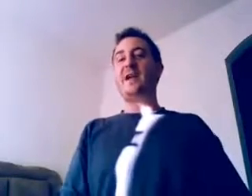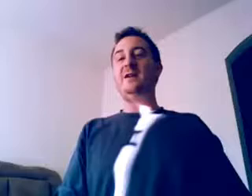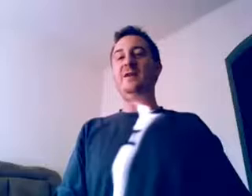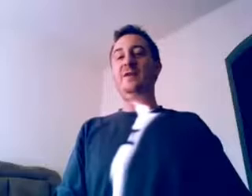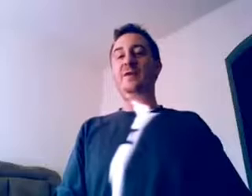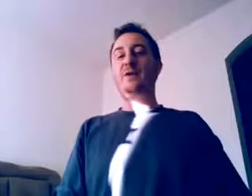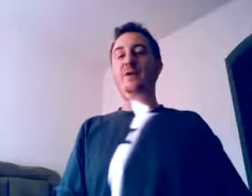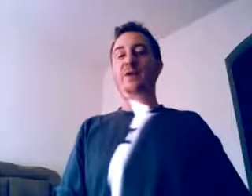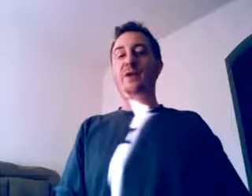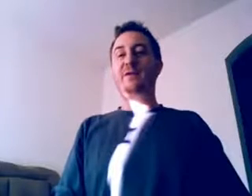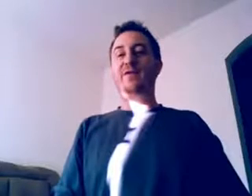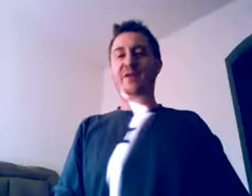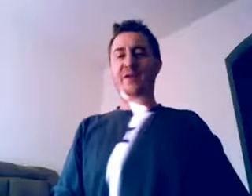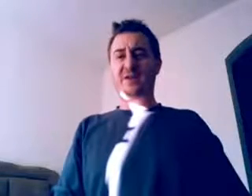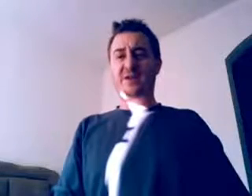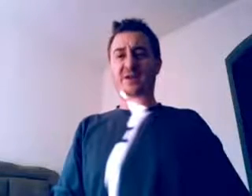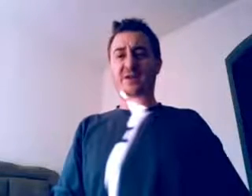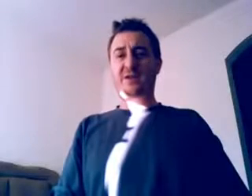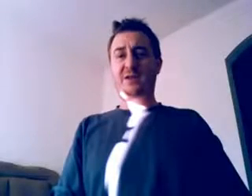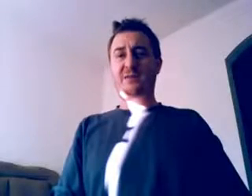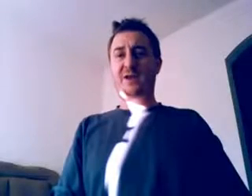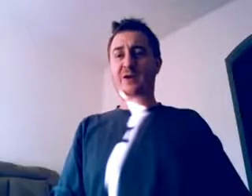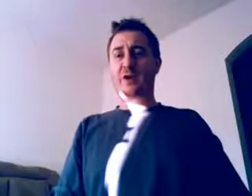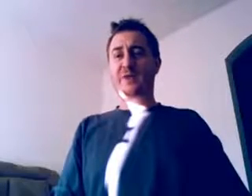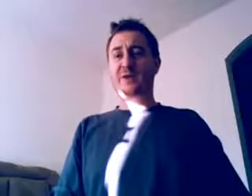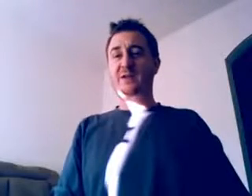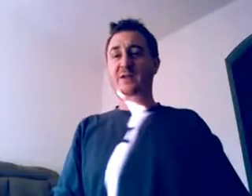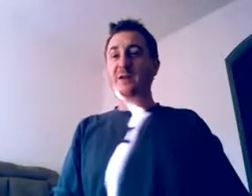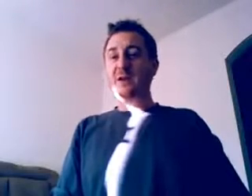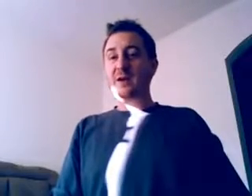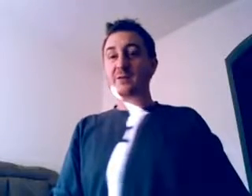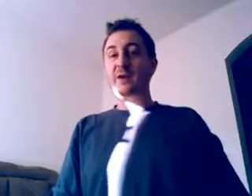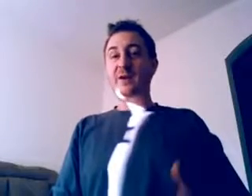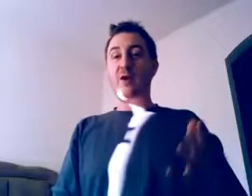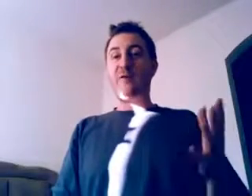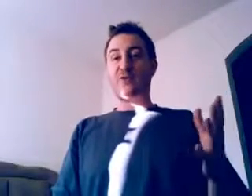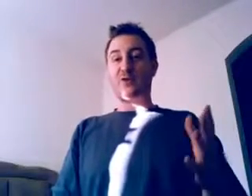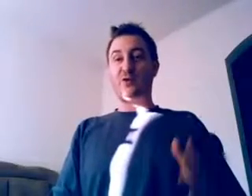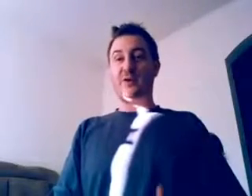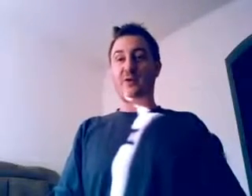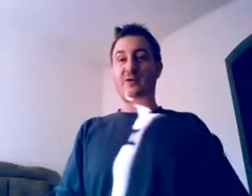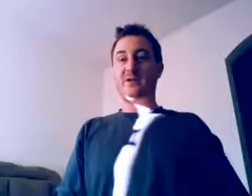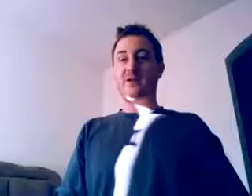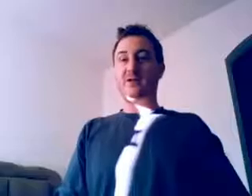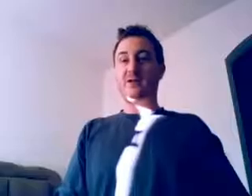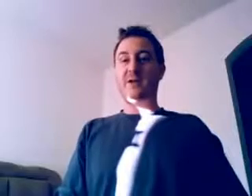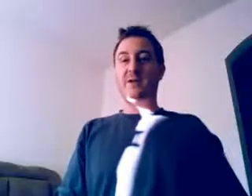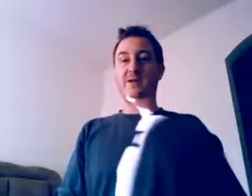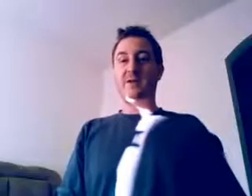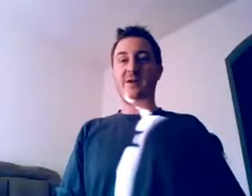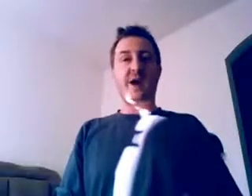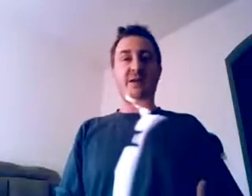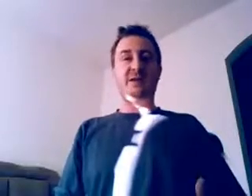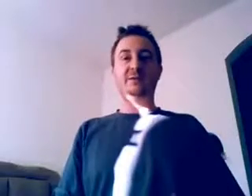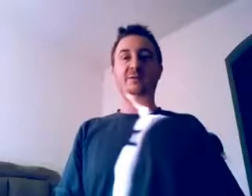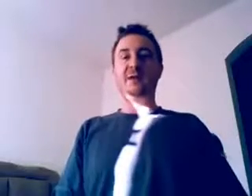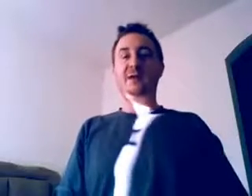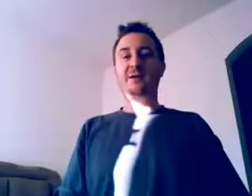state of the 45th District. He's been in office. He's only in office for two years, so he's not a